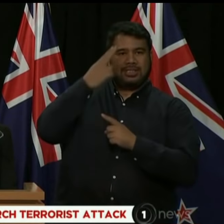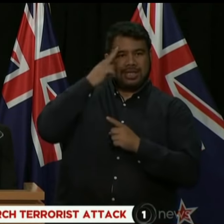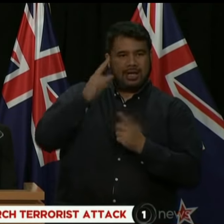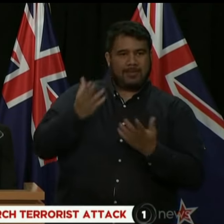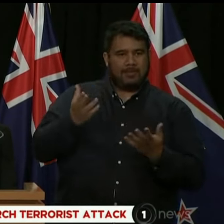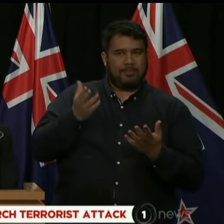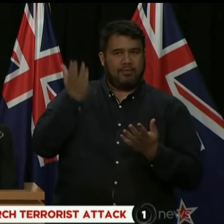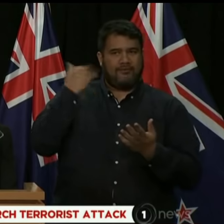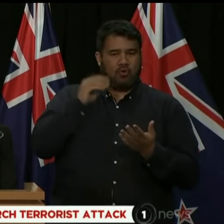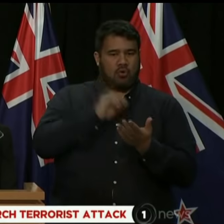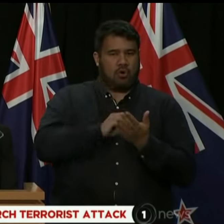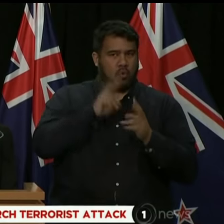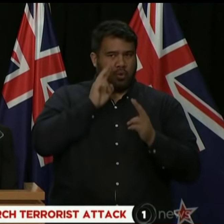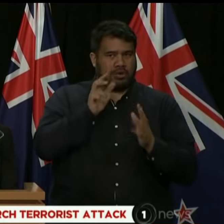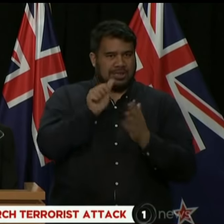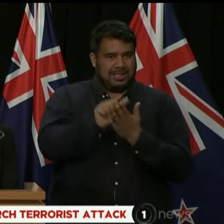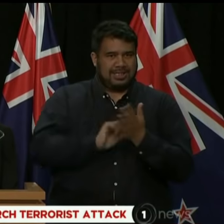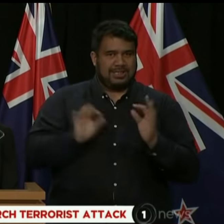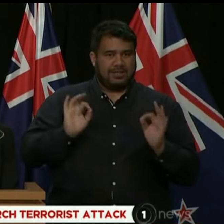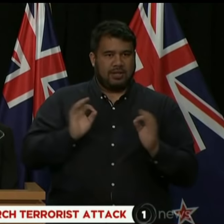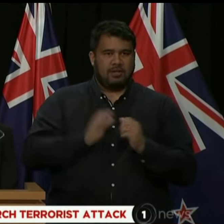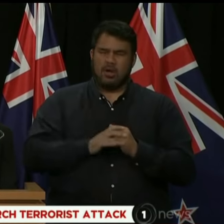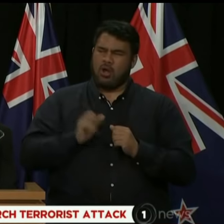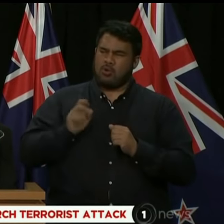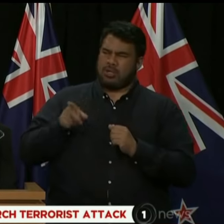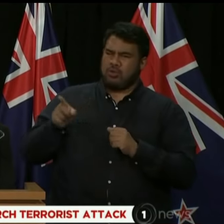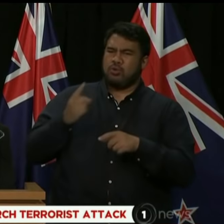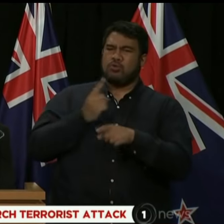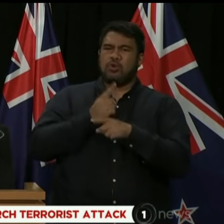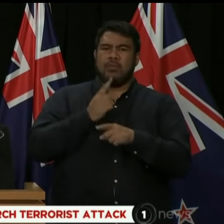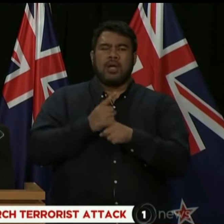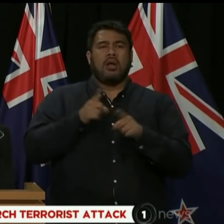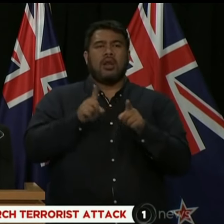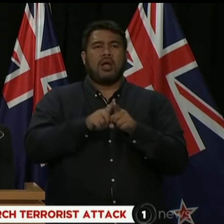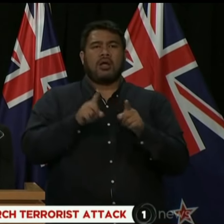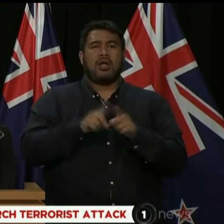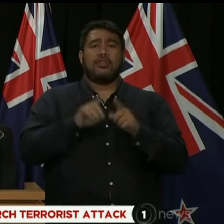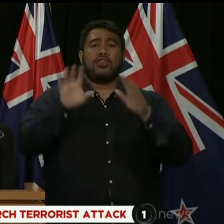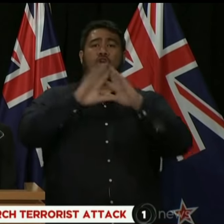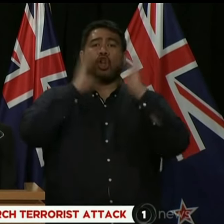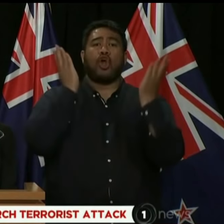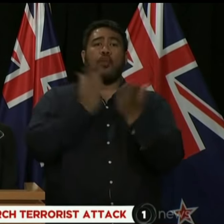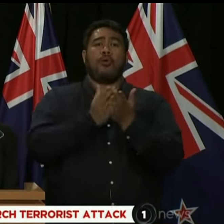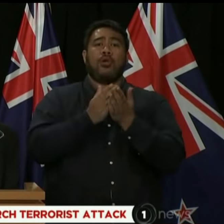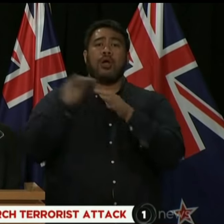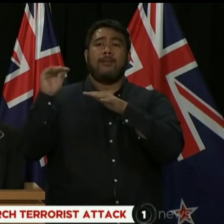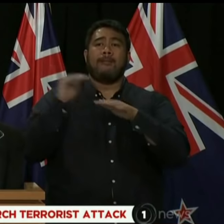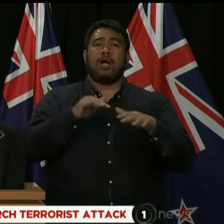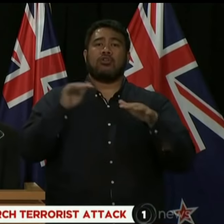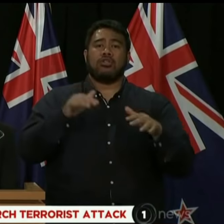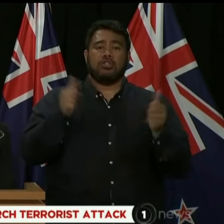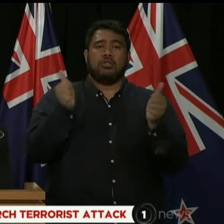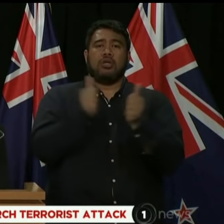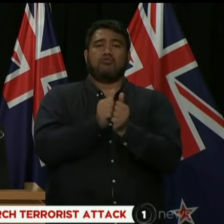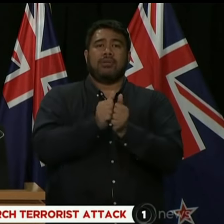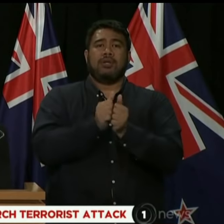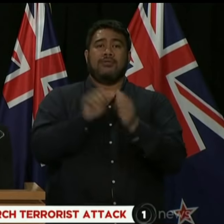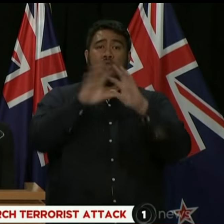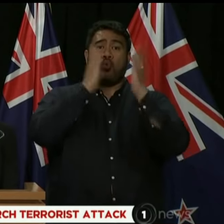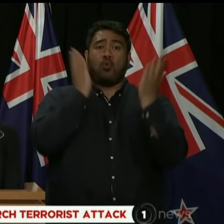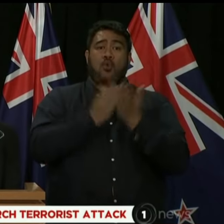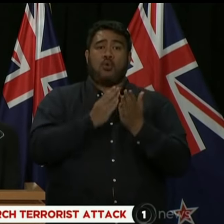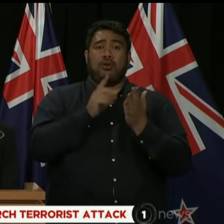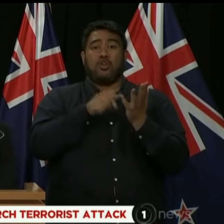rhetoric around the global migration compact? How concerned are you that that is your... If you'll look at my comments at the time,